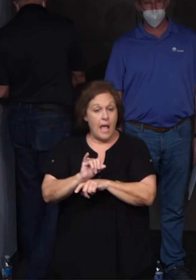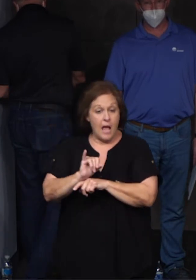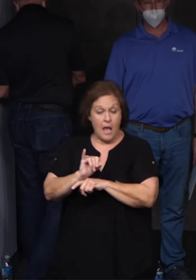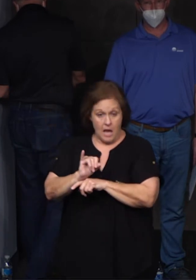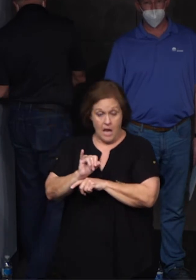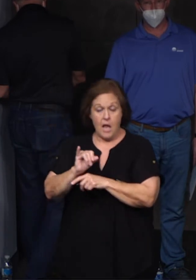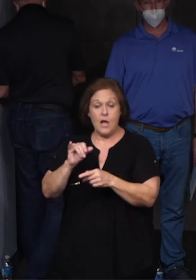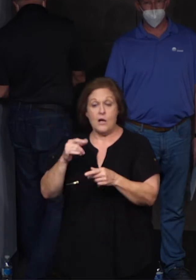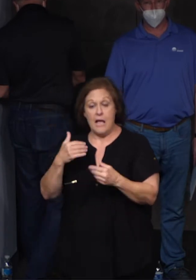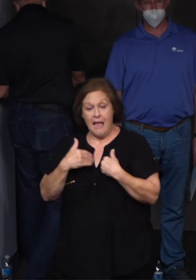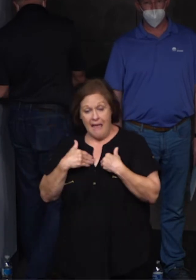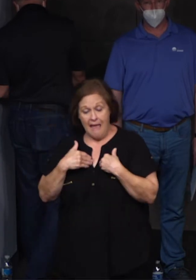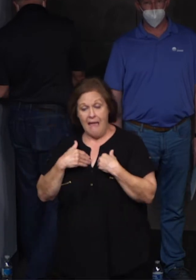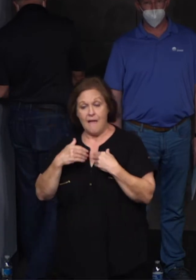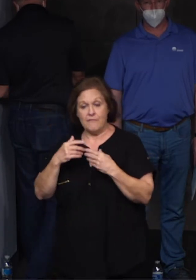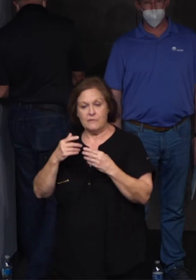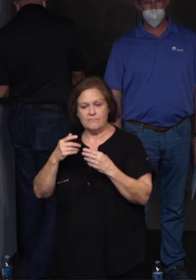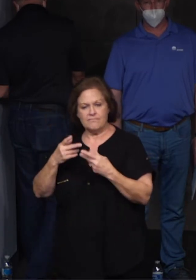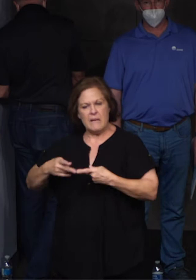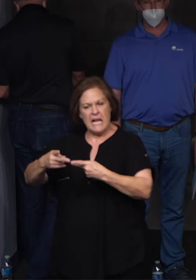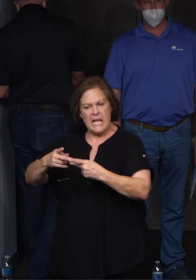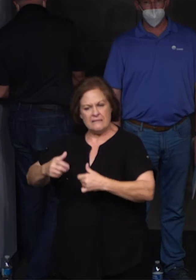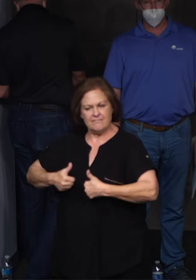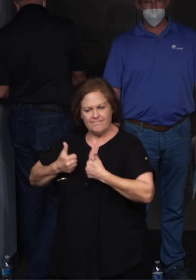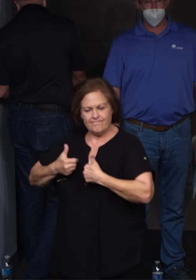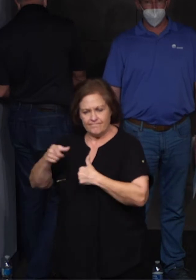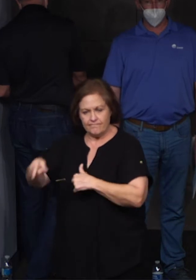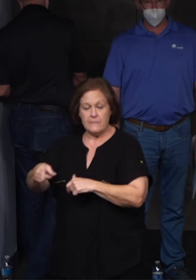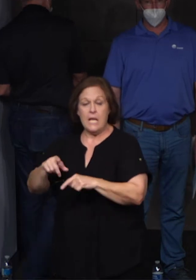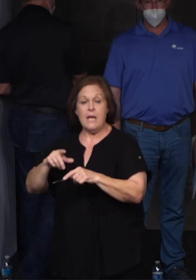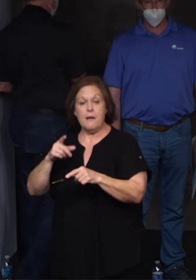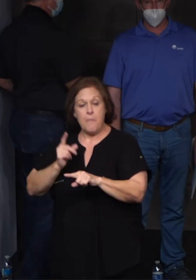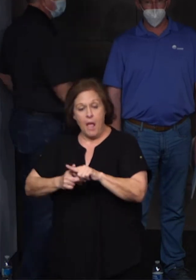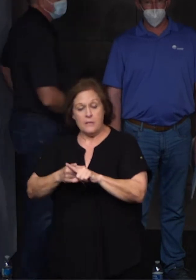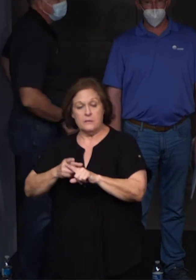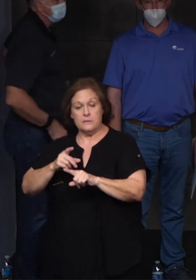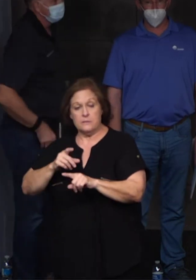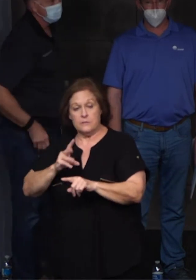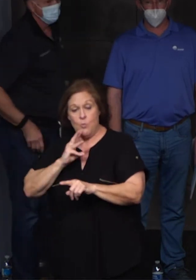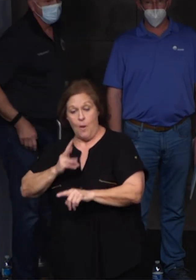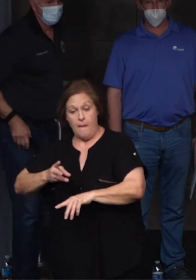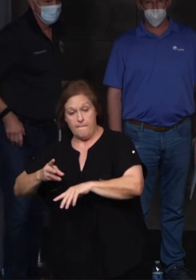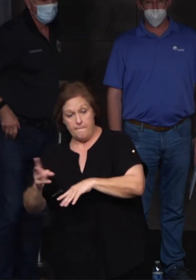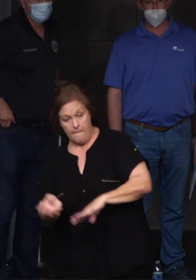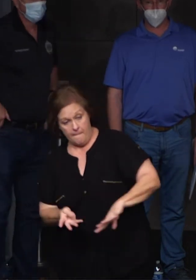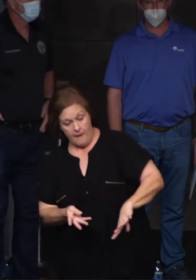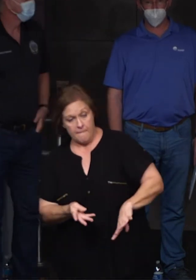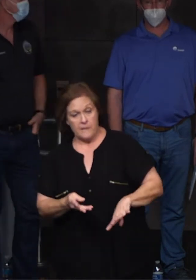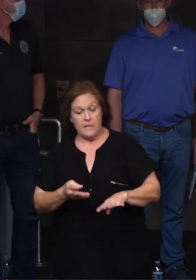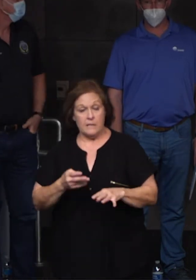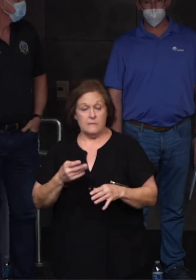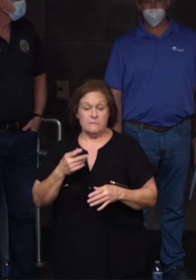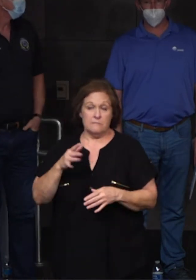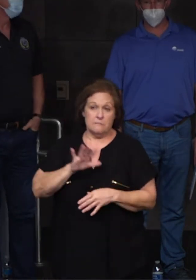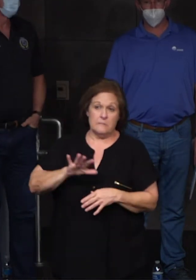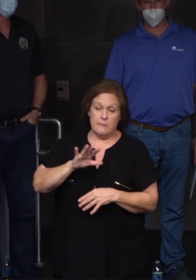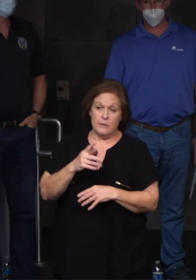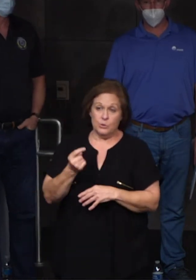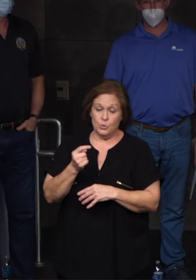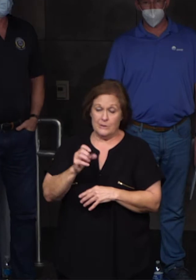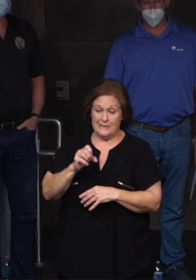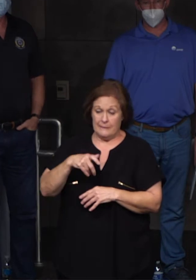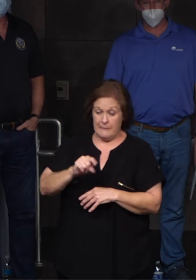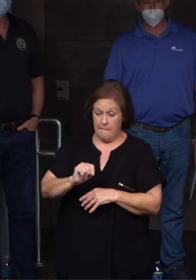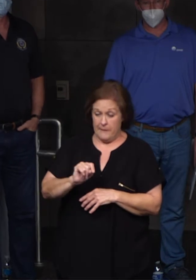for lodging purposes for our teams. Dewatering the island with the portable pumps has already begun. There's a target date of Tuesday, September